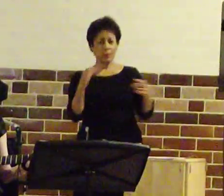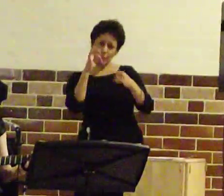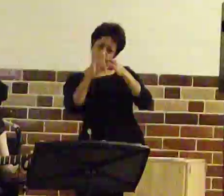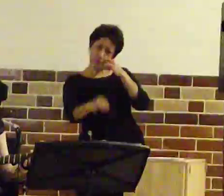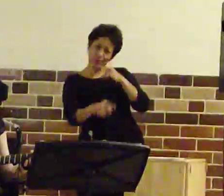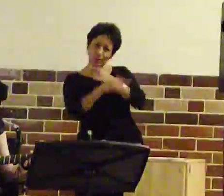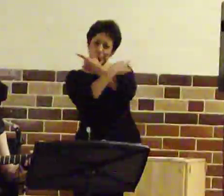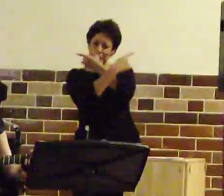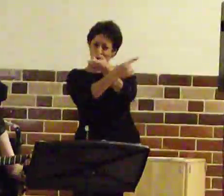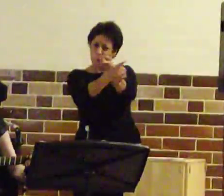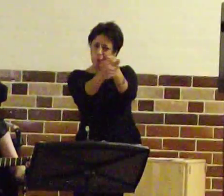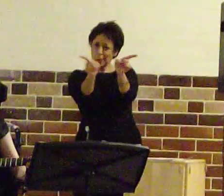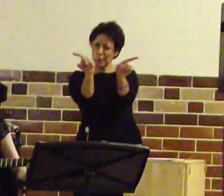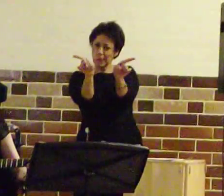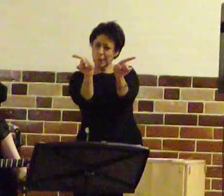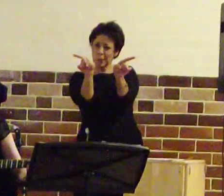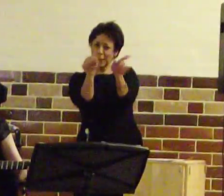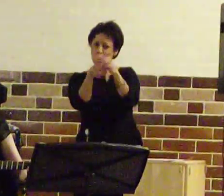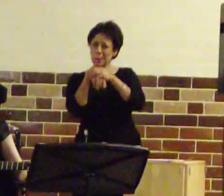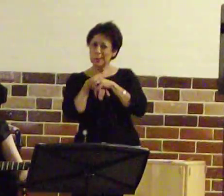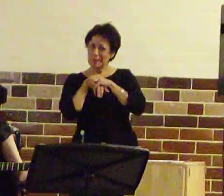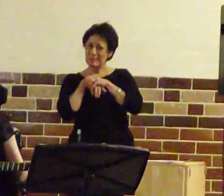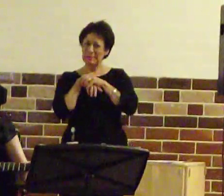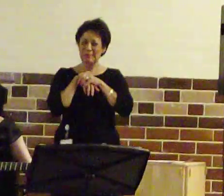equal, especially you.